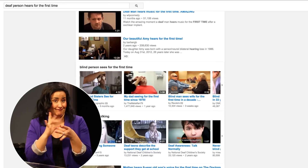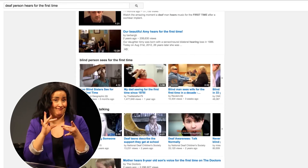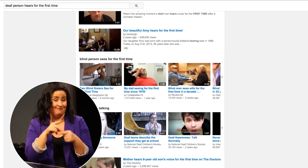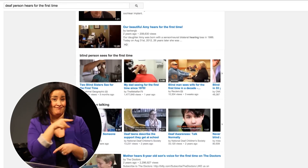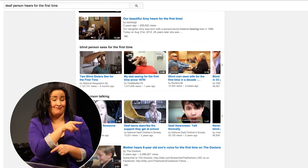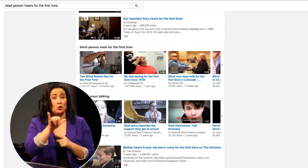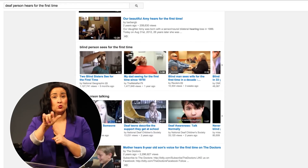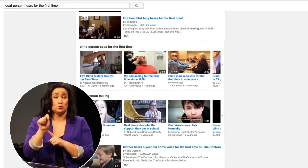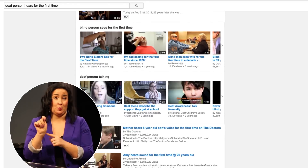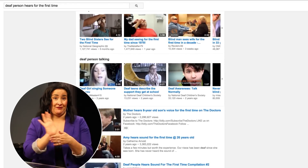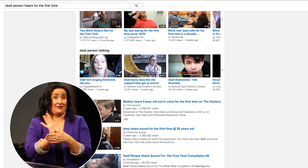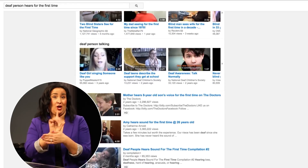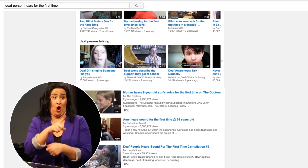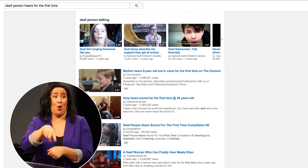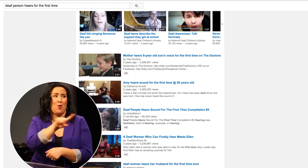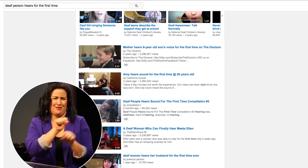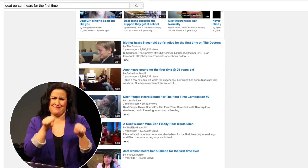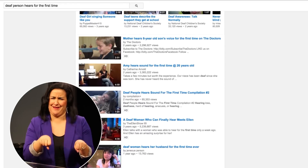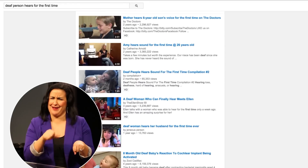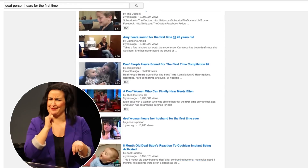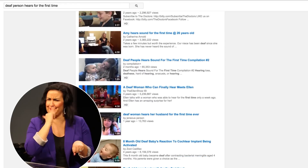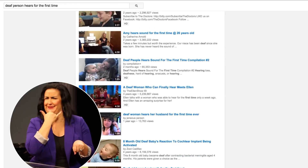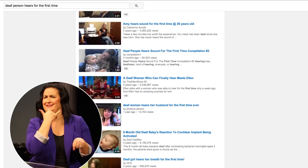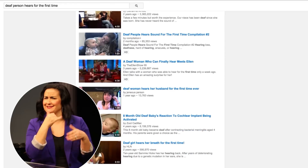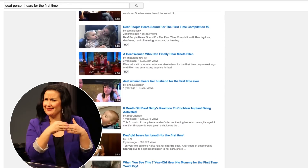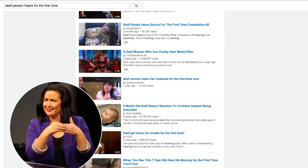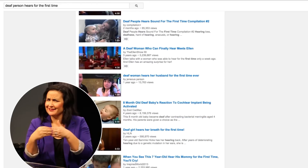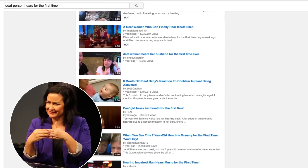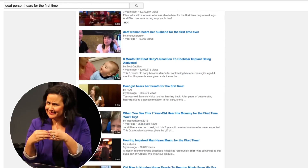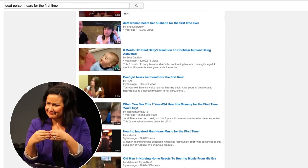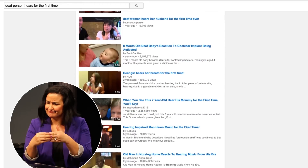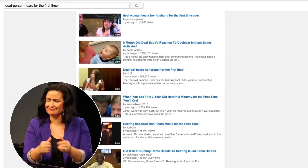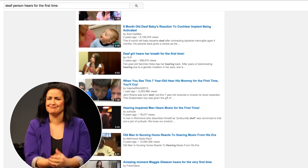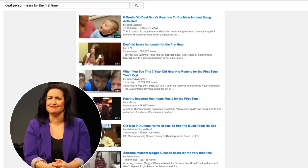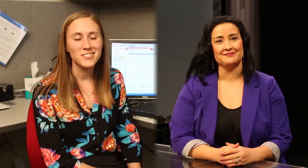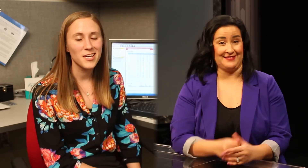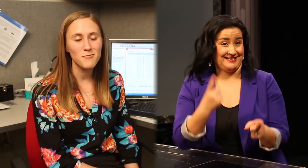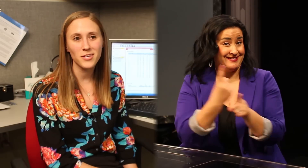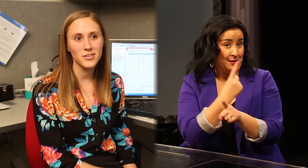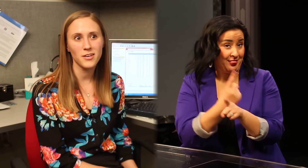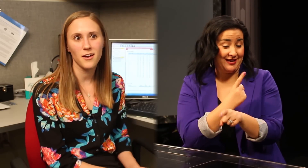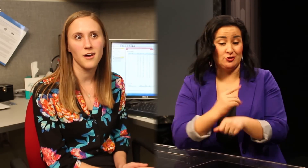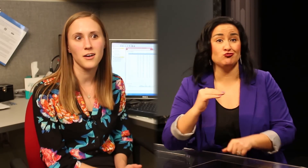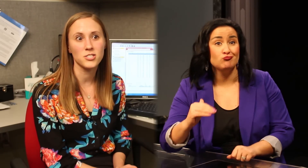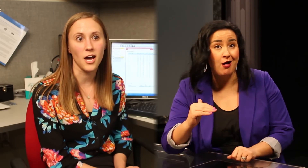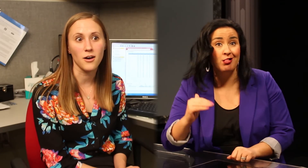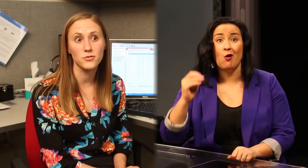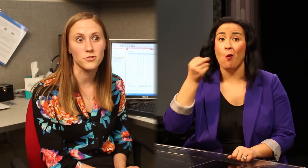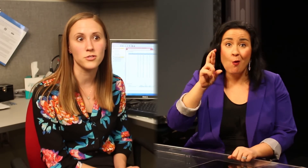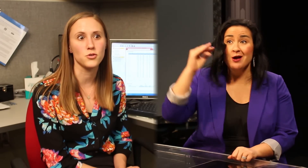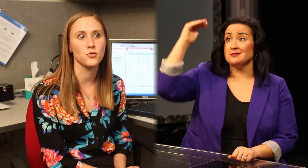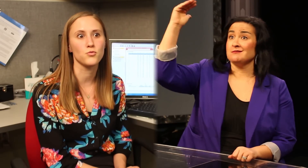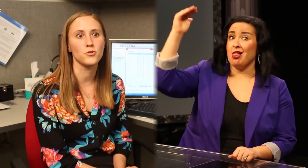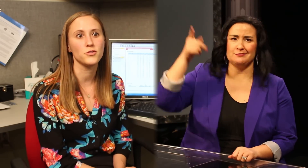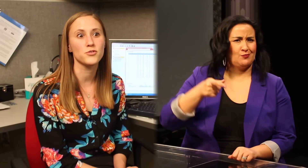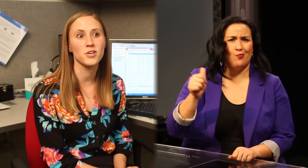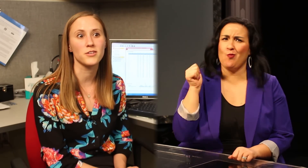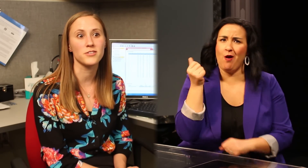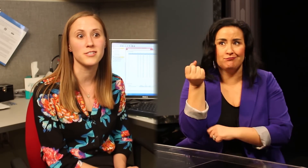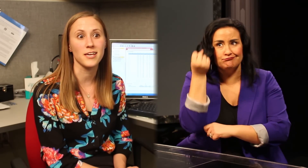that YouTube videos like these can sometimes be misleading typically a child or an adult won't usually understand